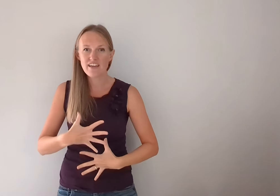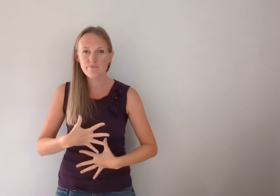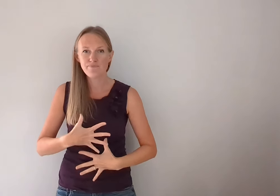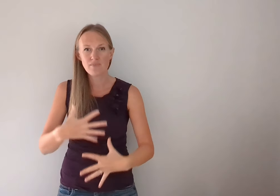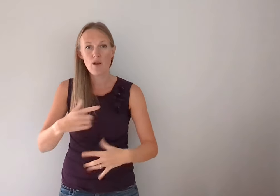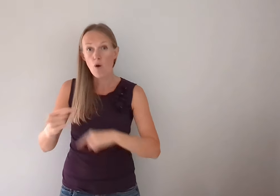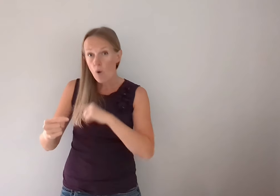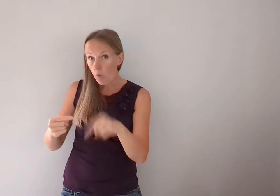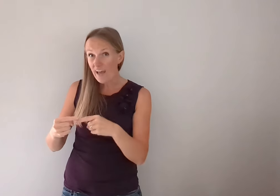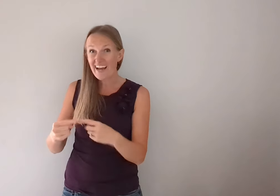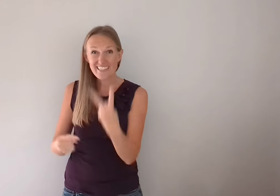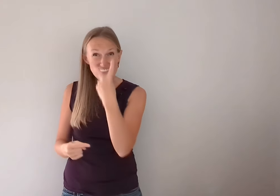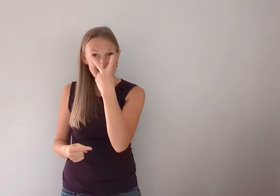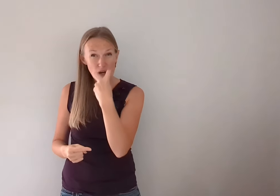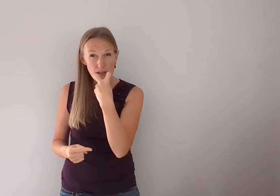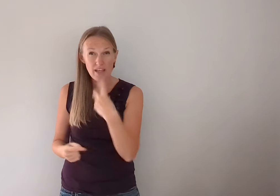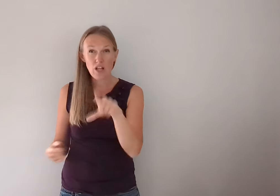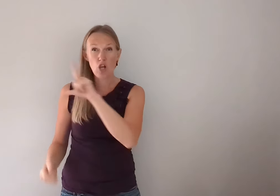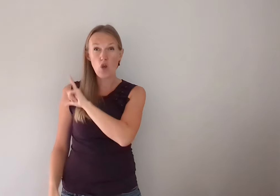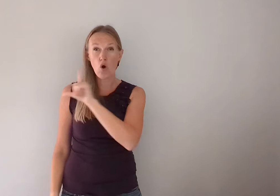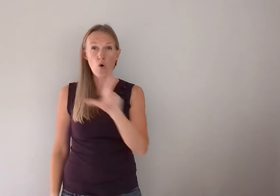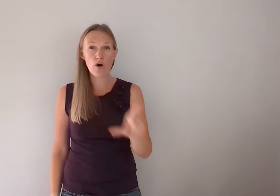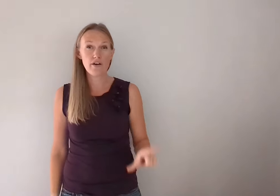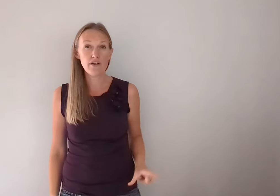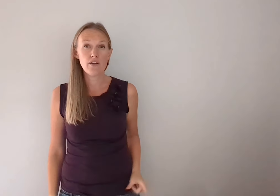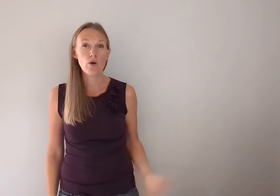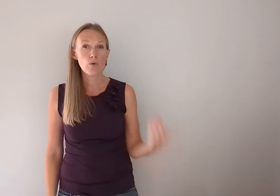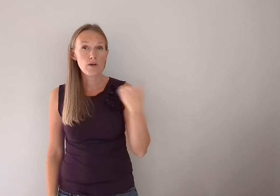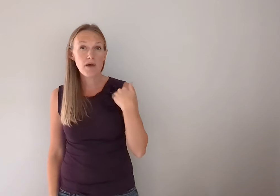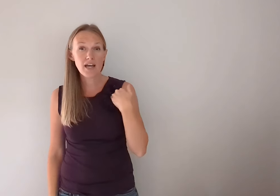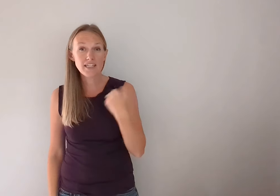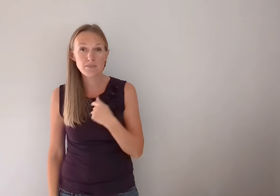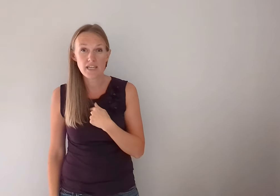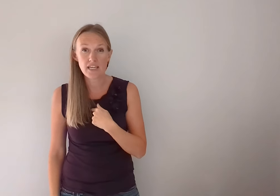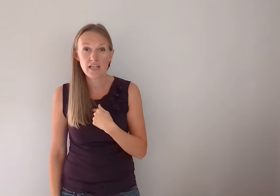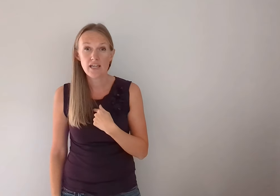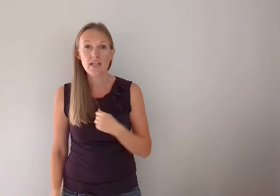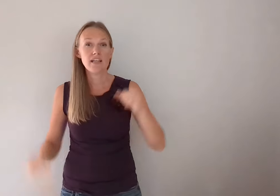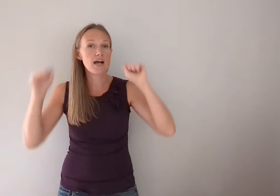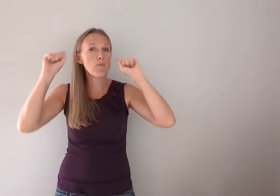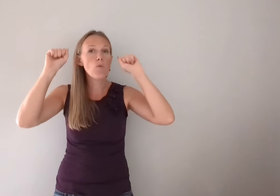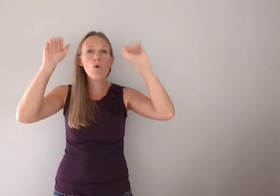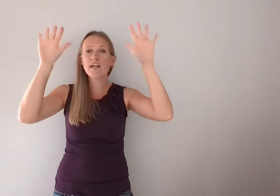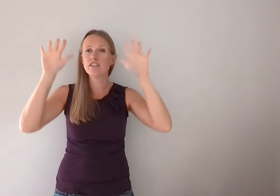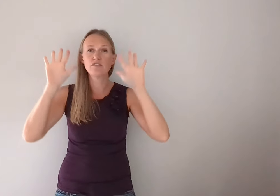When I doubt it, Lord, remind me that I'm wonderfully